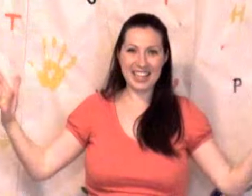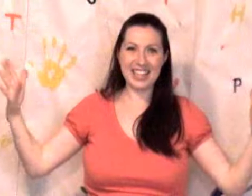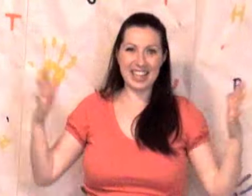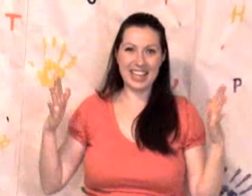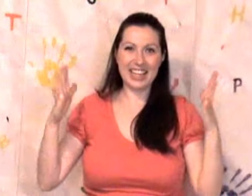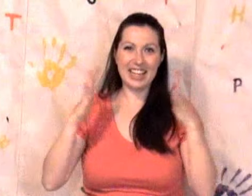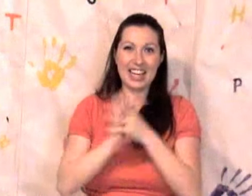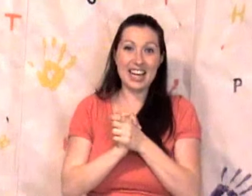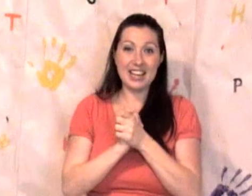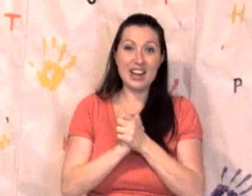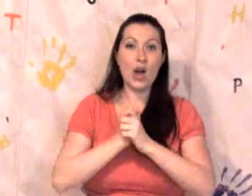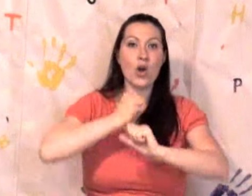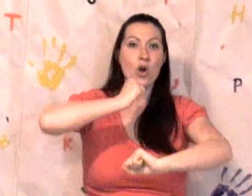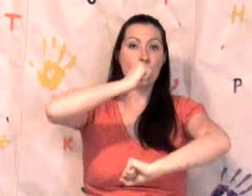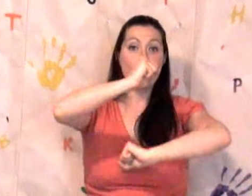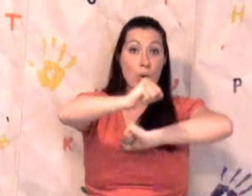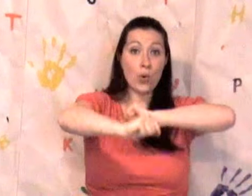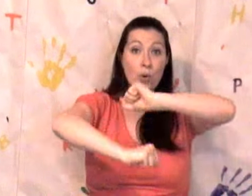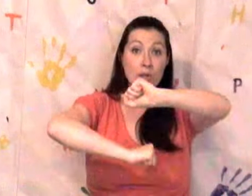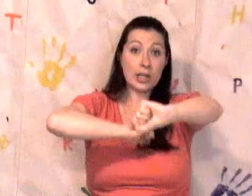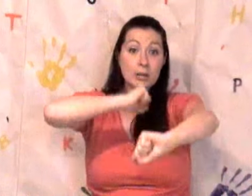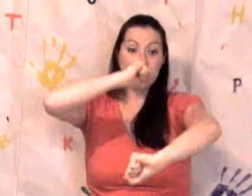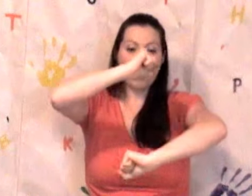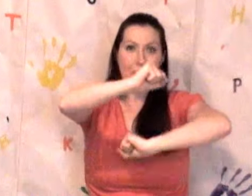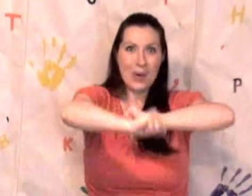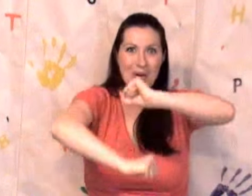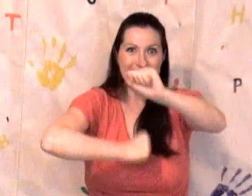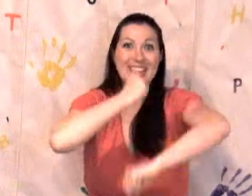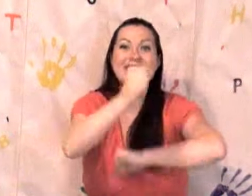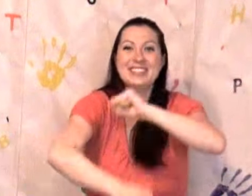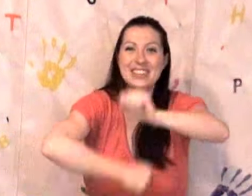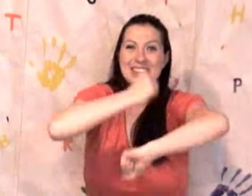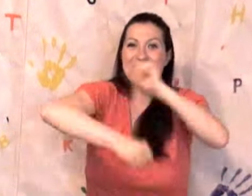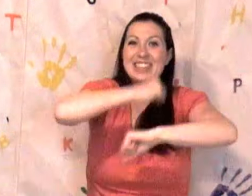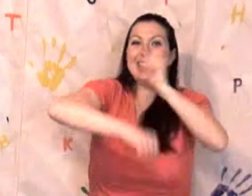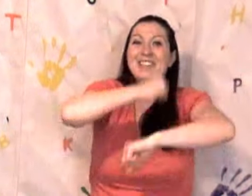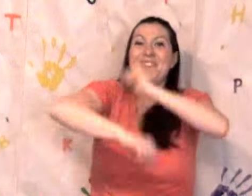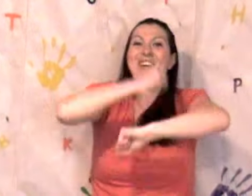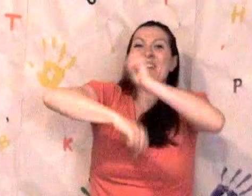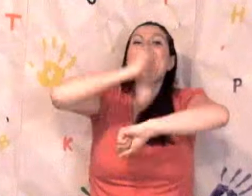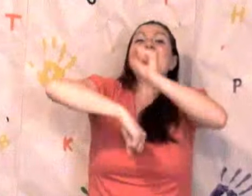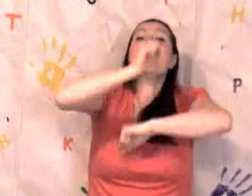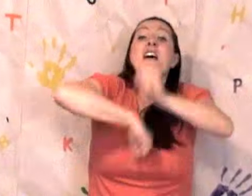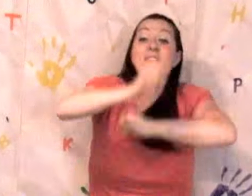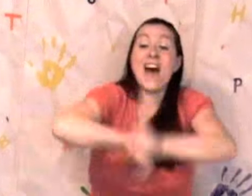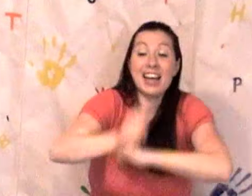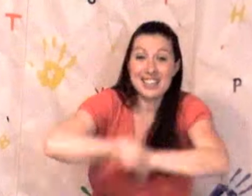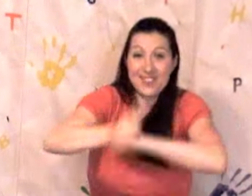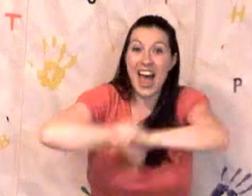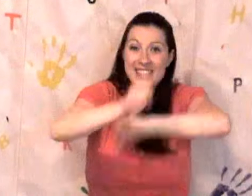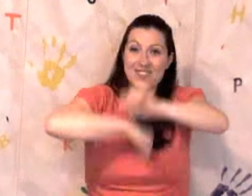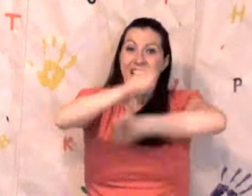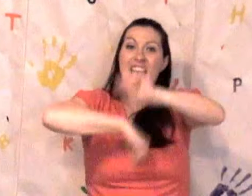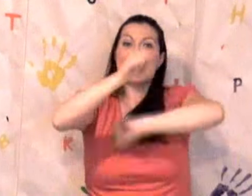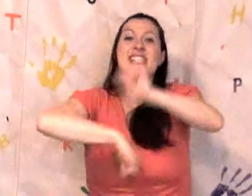in in Roly-poly, roly-poly Fast, fast, fast,